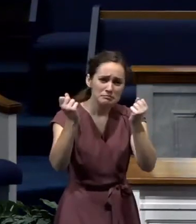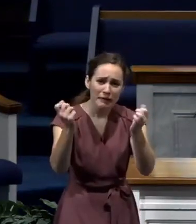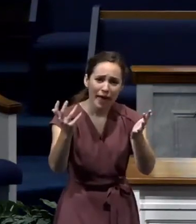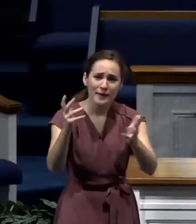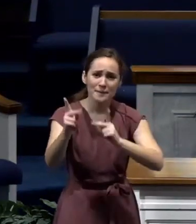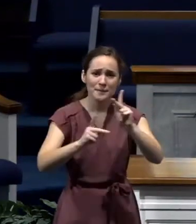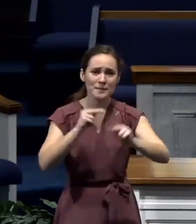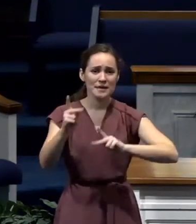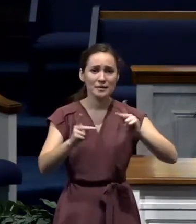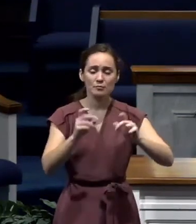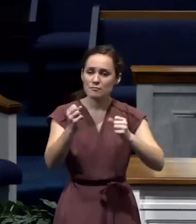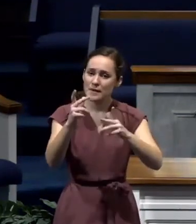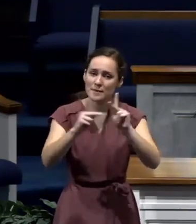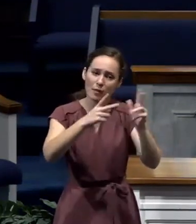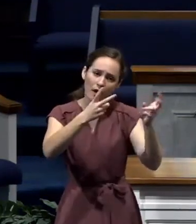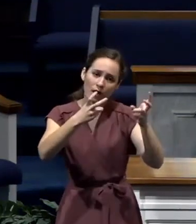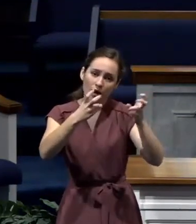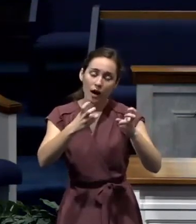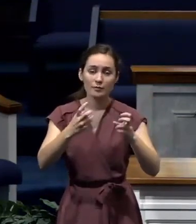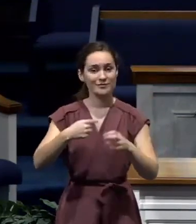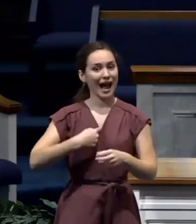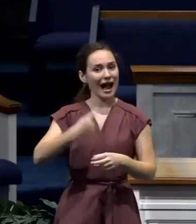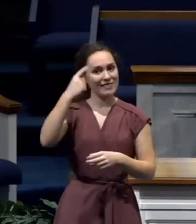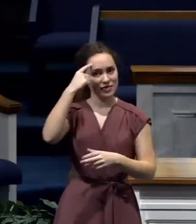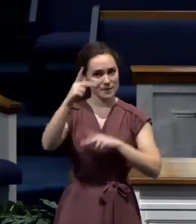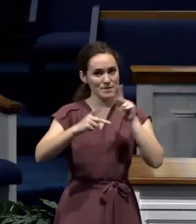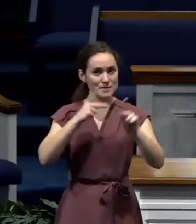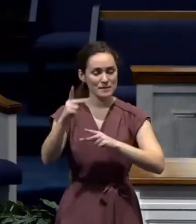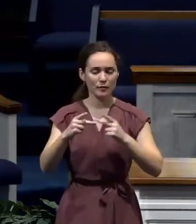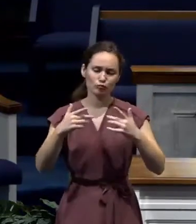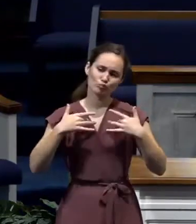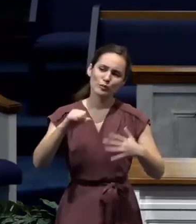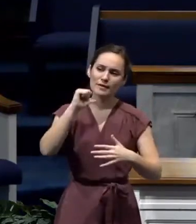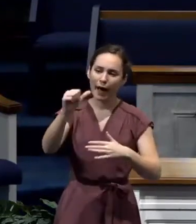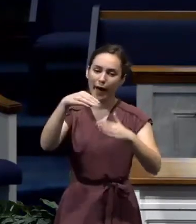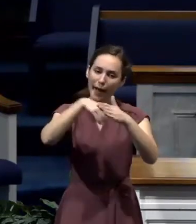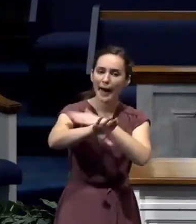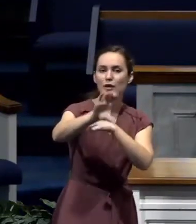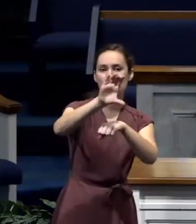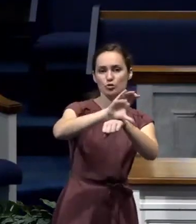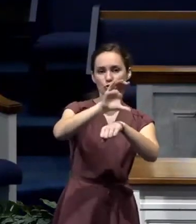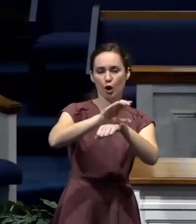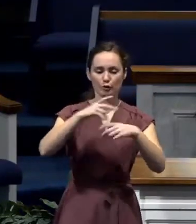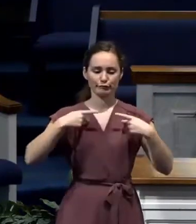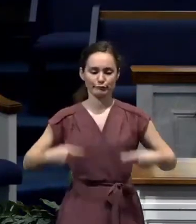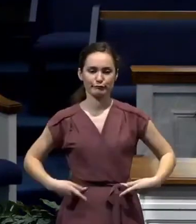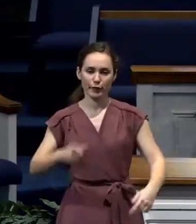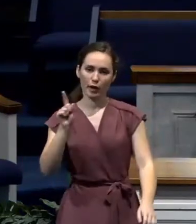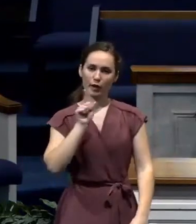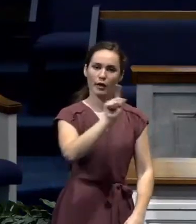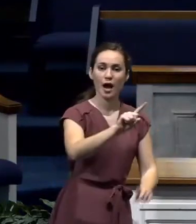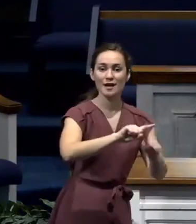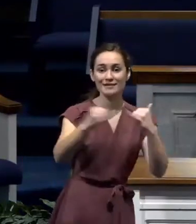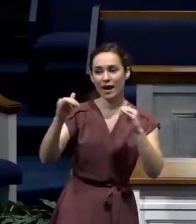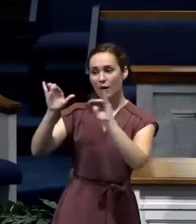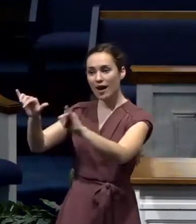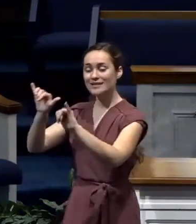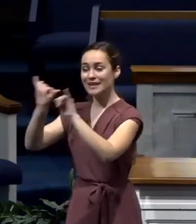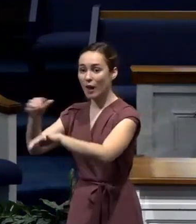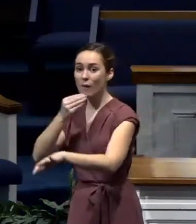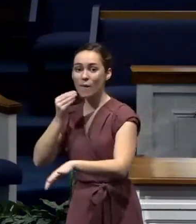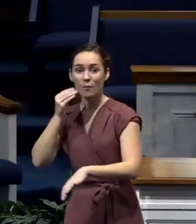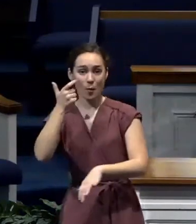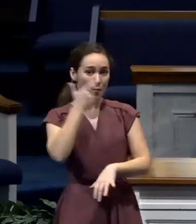be in church, they normally wouldn't be hearing the word of God. But this whole circumstances is causing people to